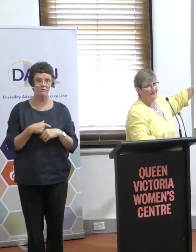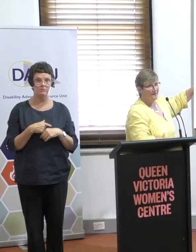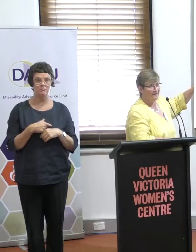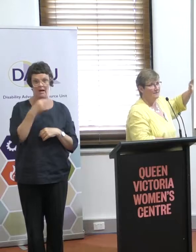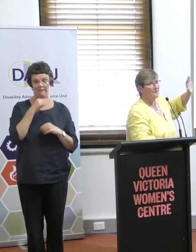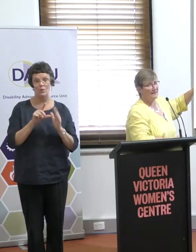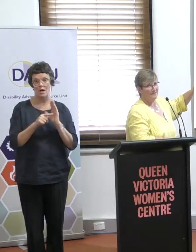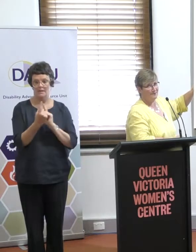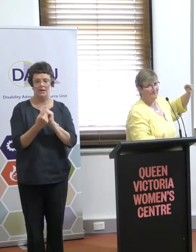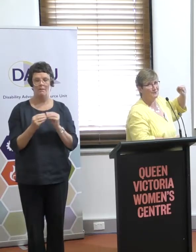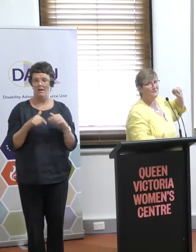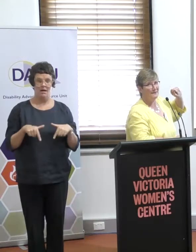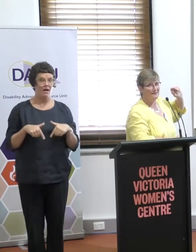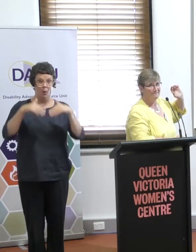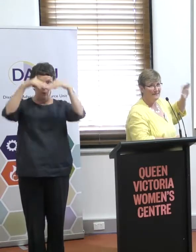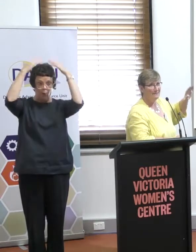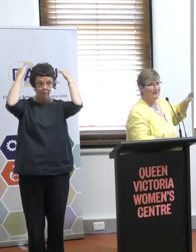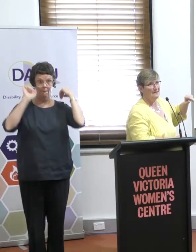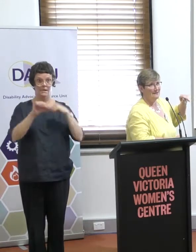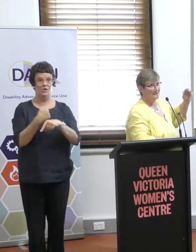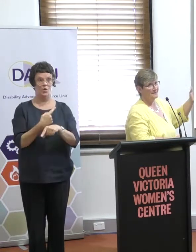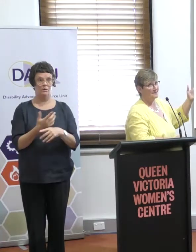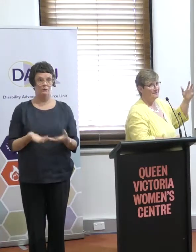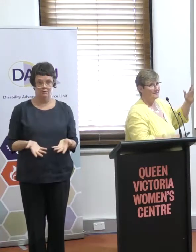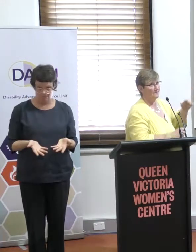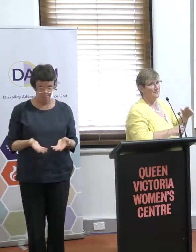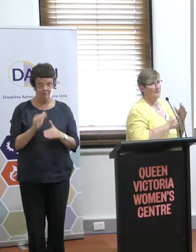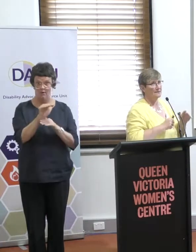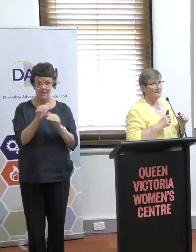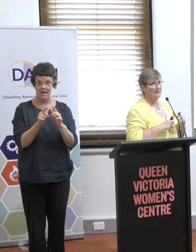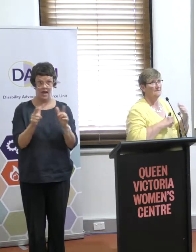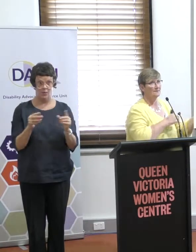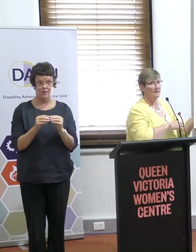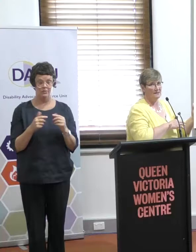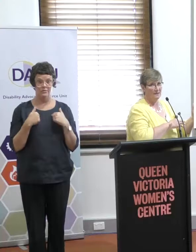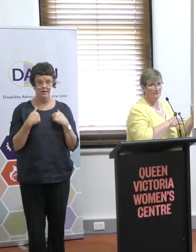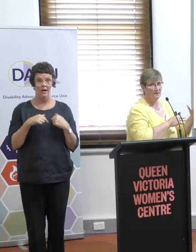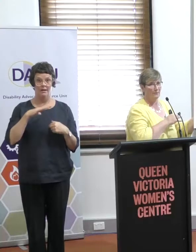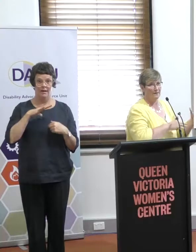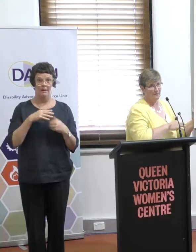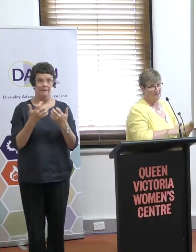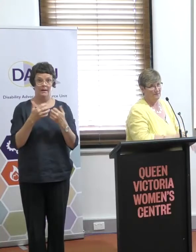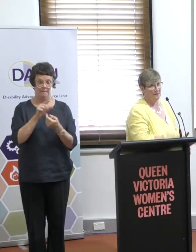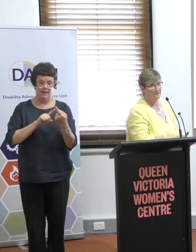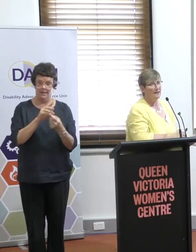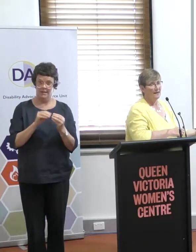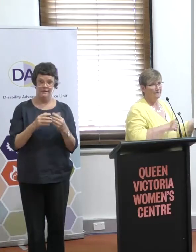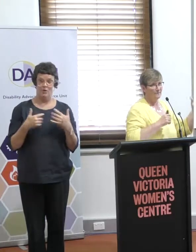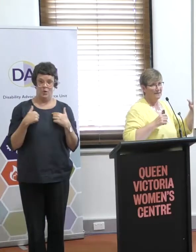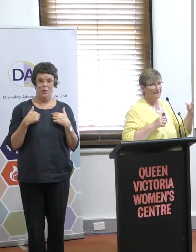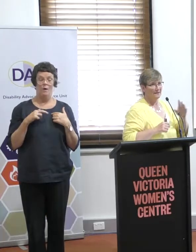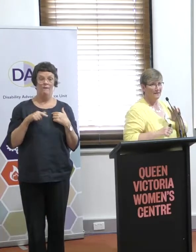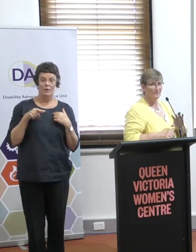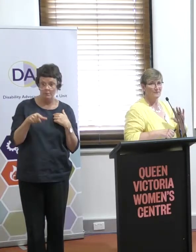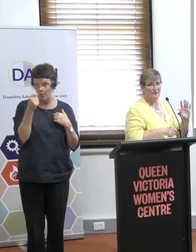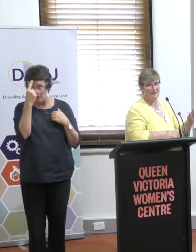speaking a foreign language. It took me many, many meetings for me to get him to understand really what advocacy was about and